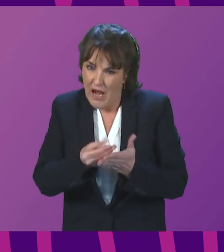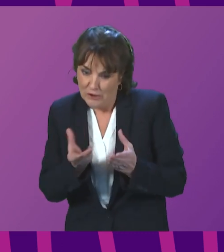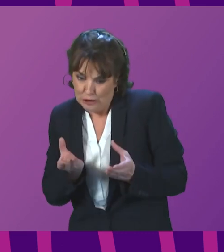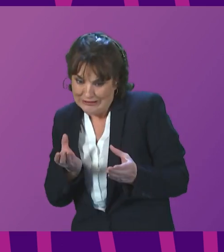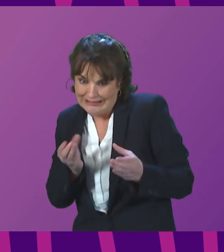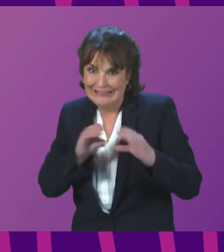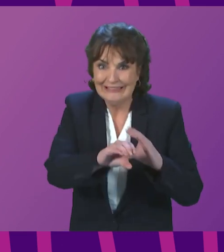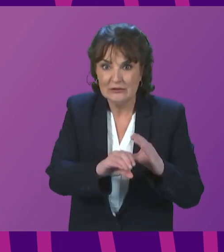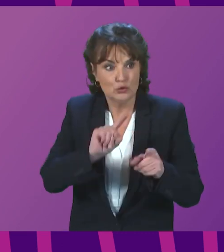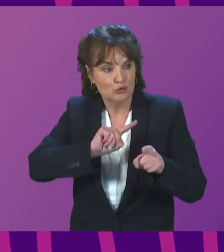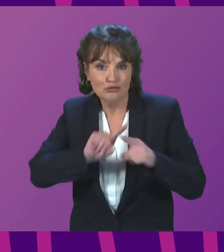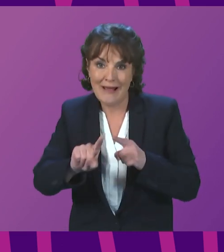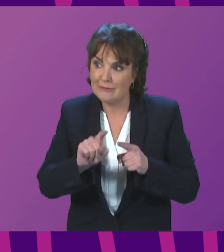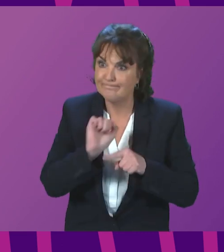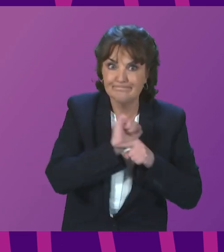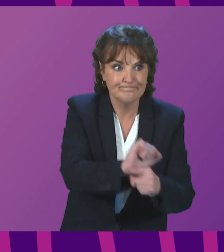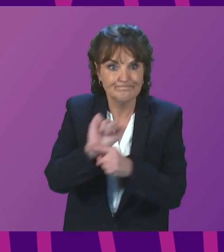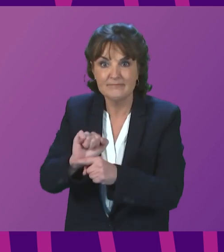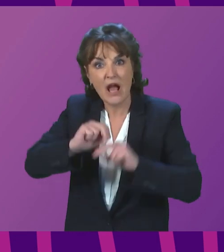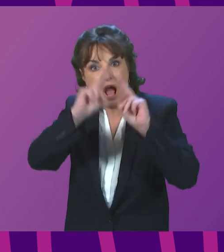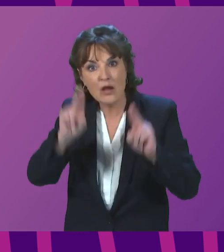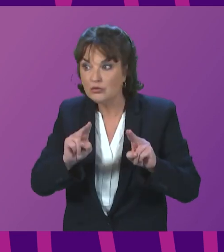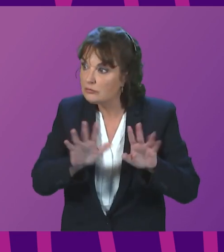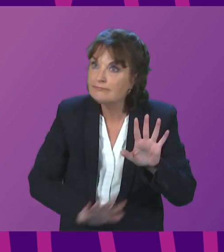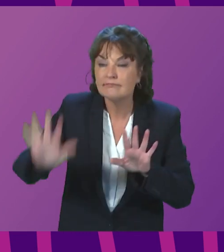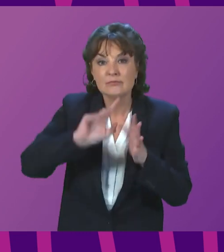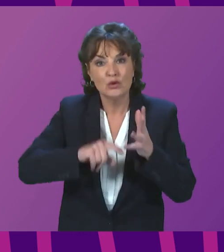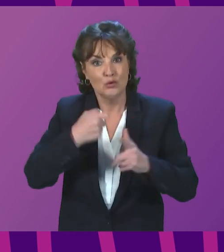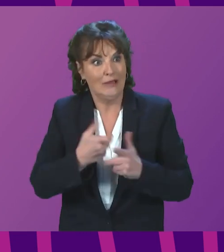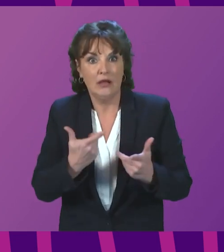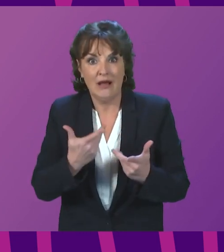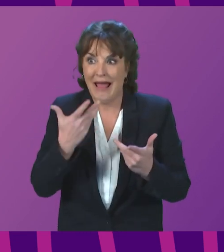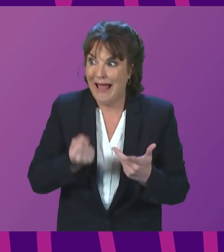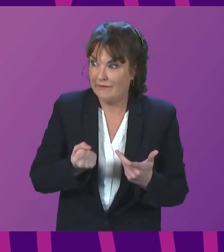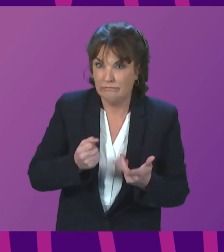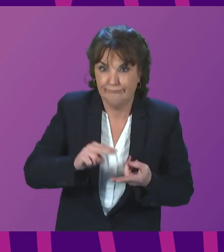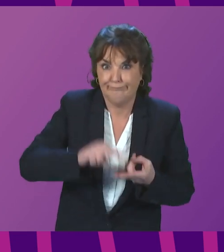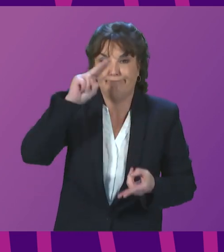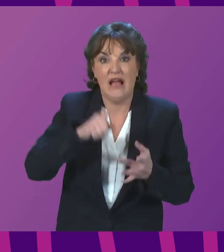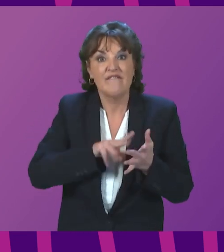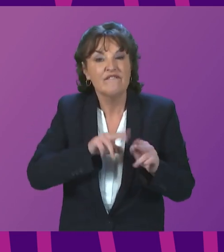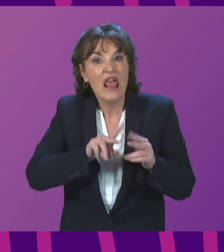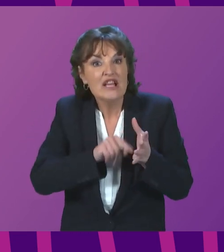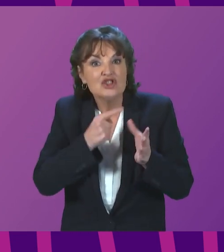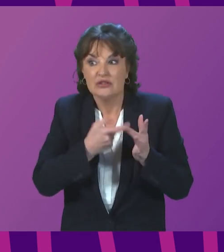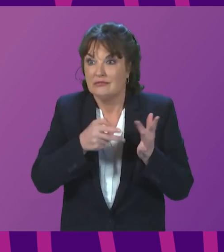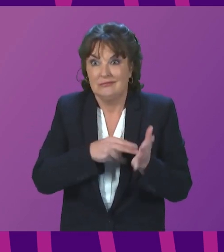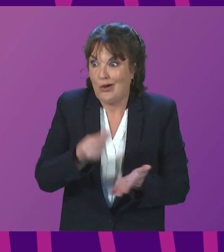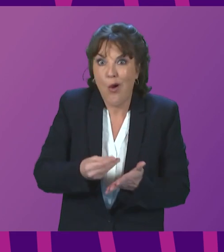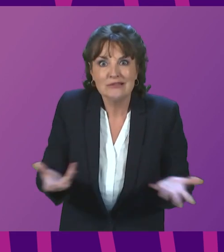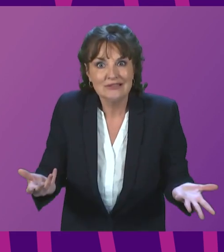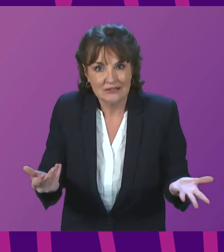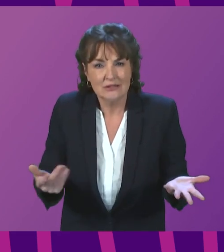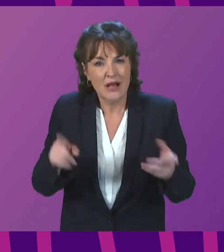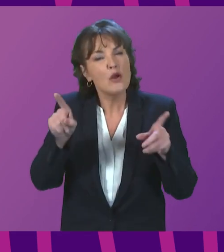Chancellor to shield households across the country from the impact of rising inflation. And of course, we need to look at our